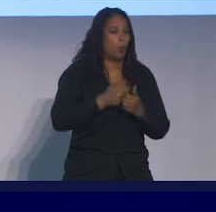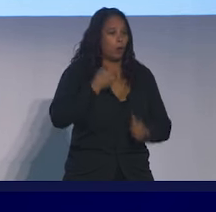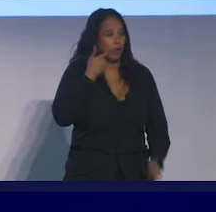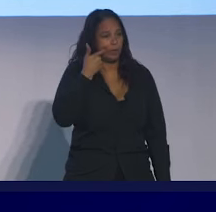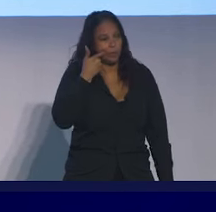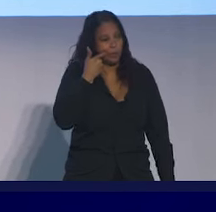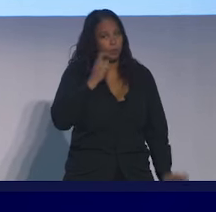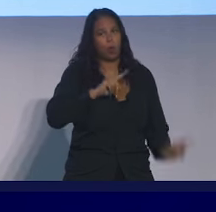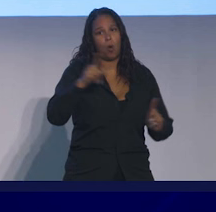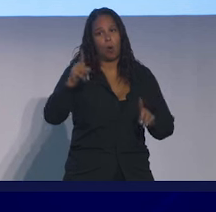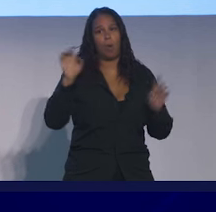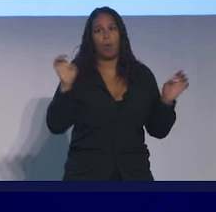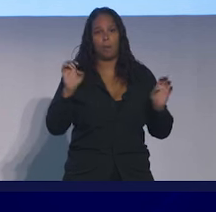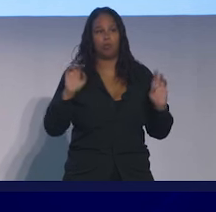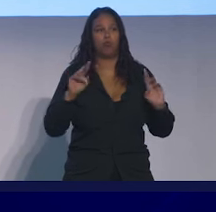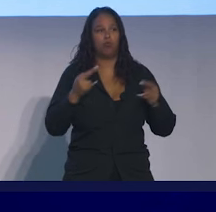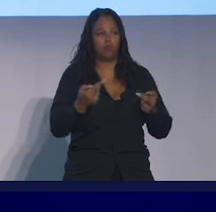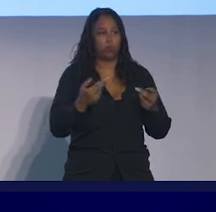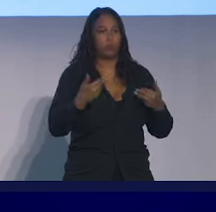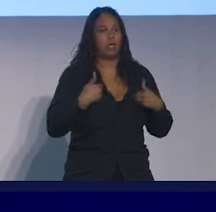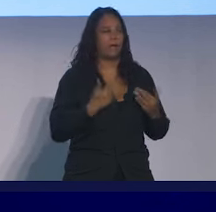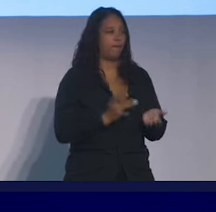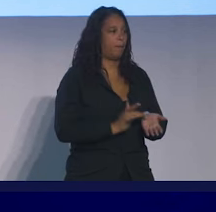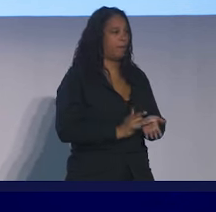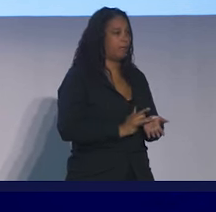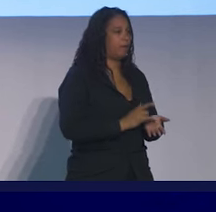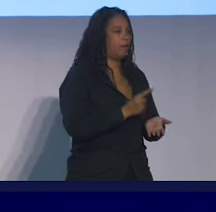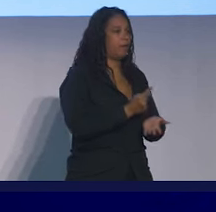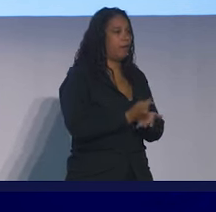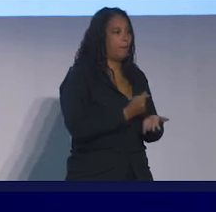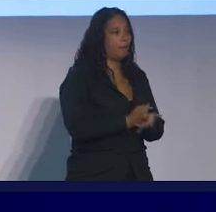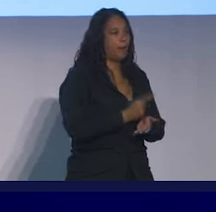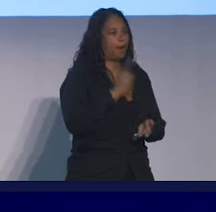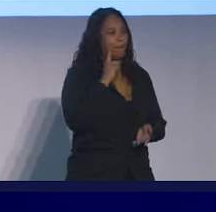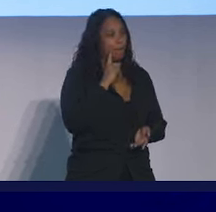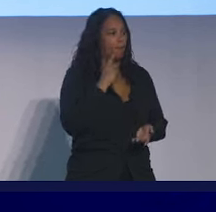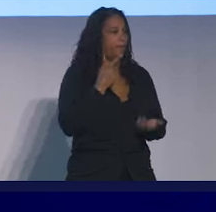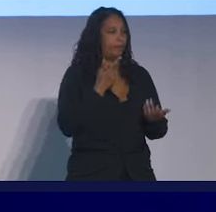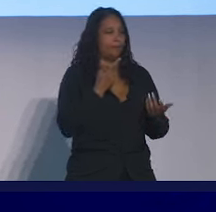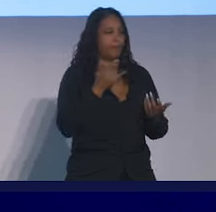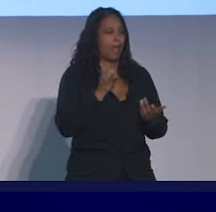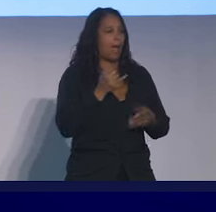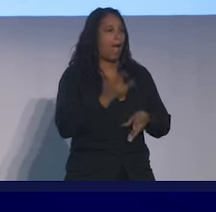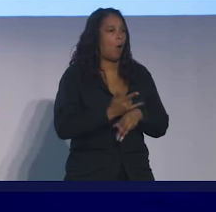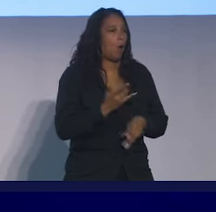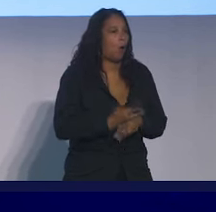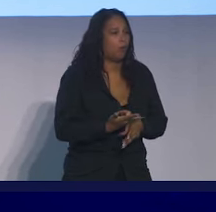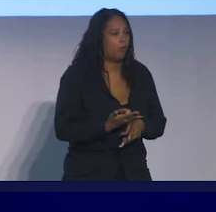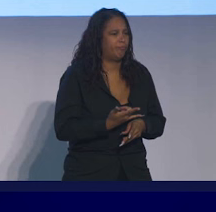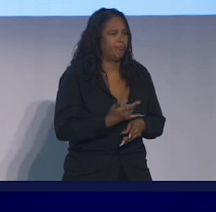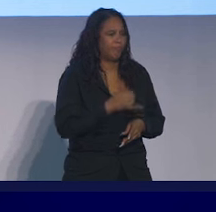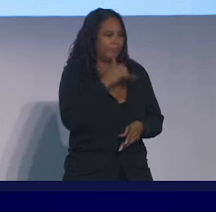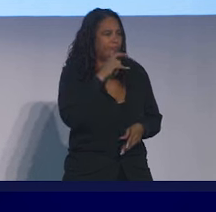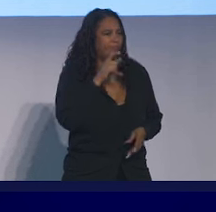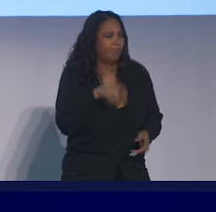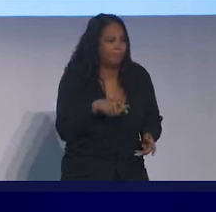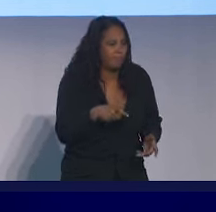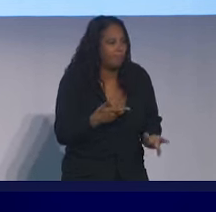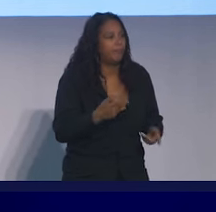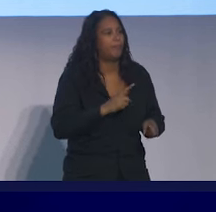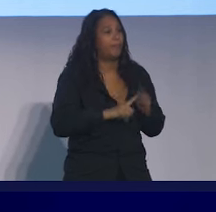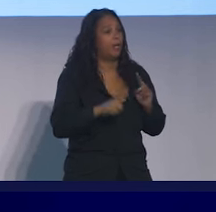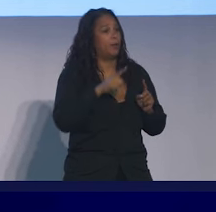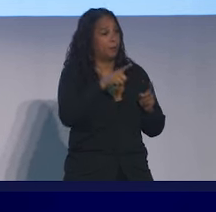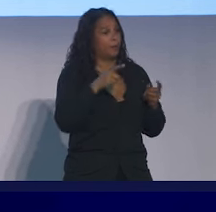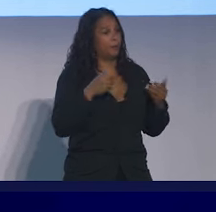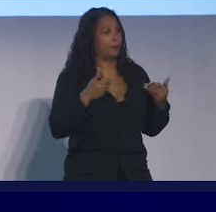room to get initiated on medication-assisted therapy for opioid use disorder as an example or for alcohol. That's not necessary. You can get